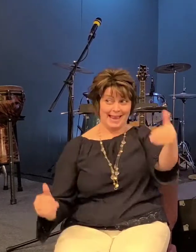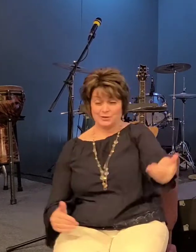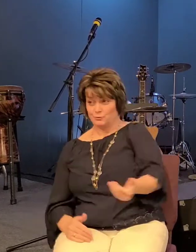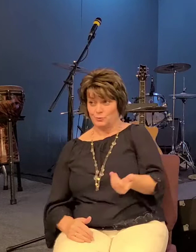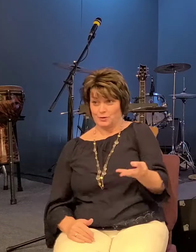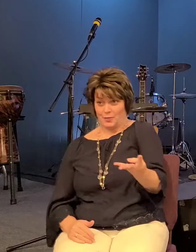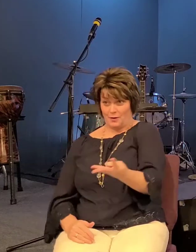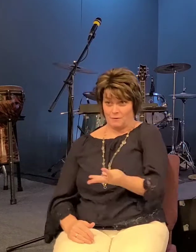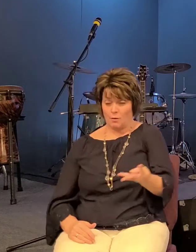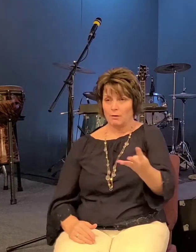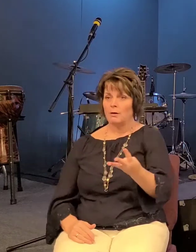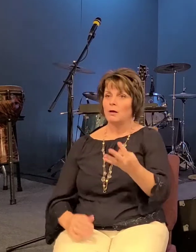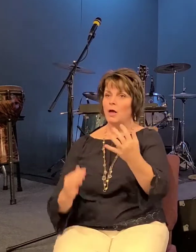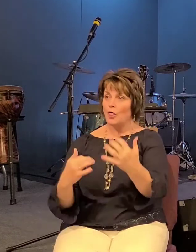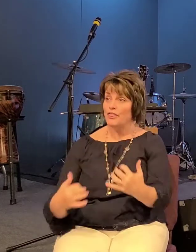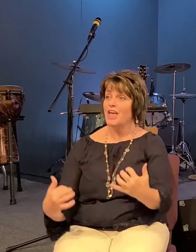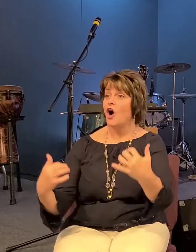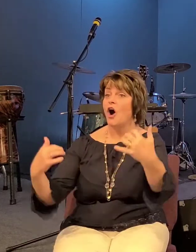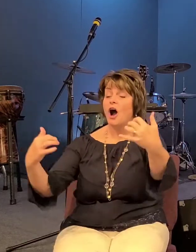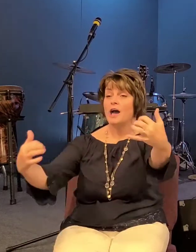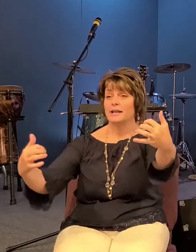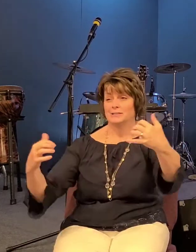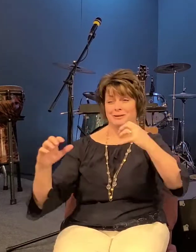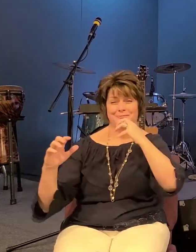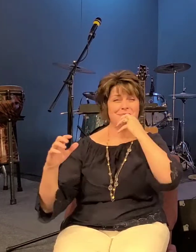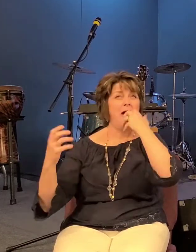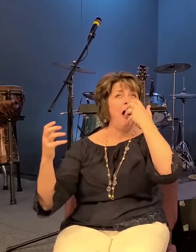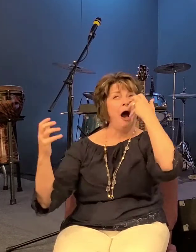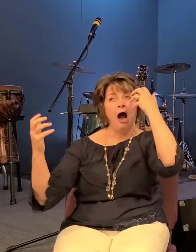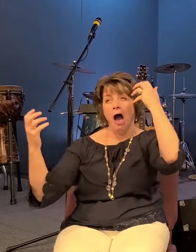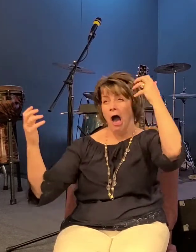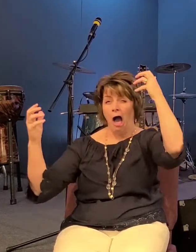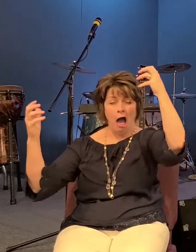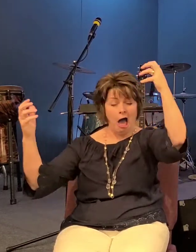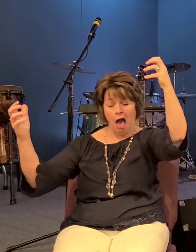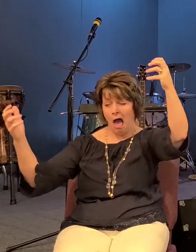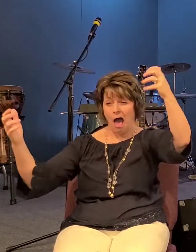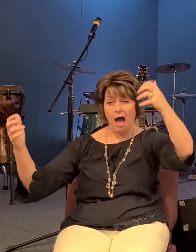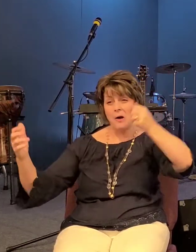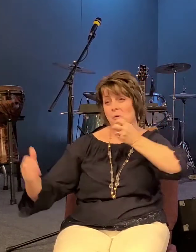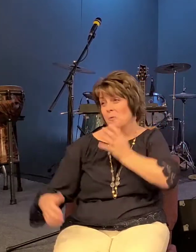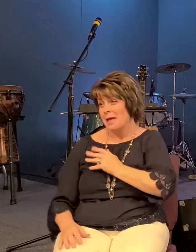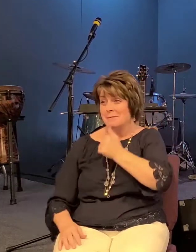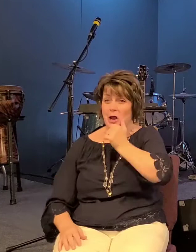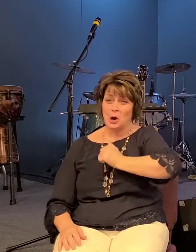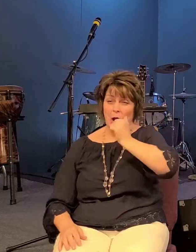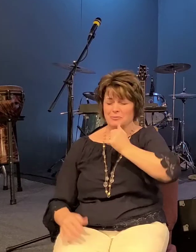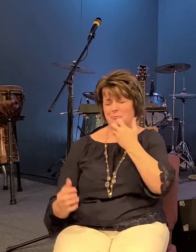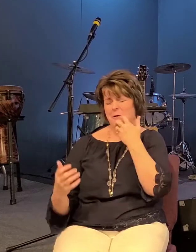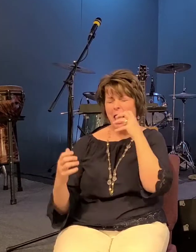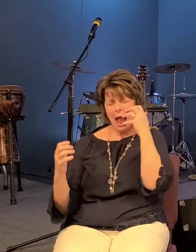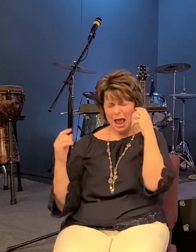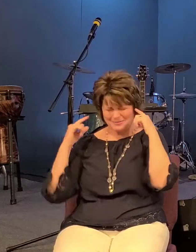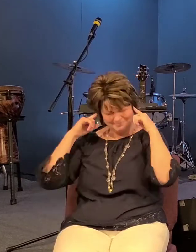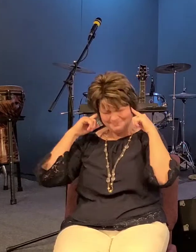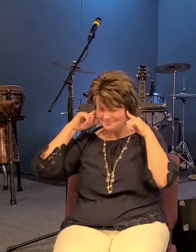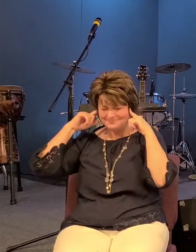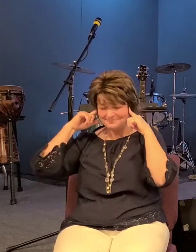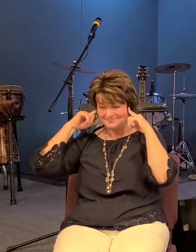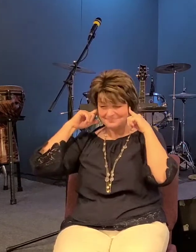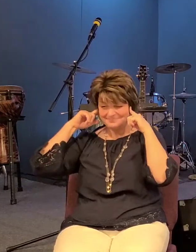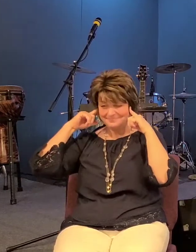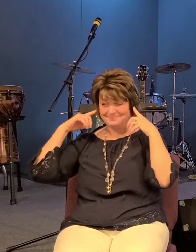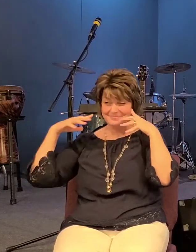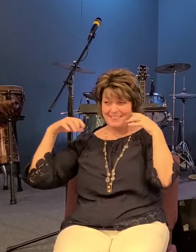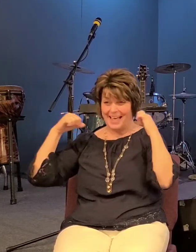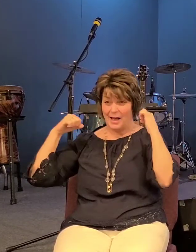the audience erupted with screams of women and girls that were so loud they